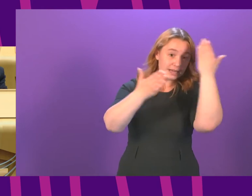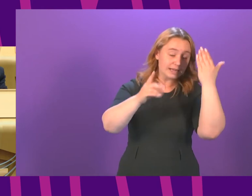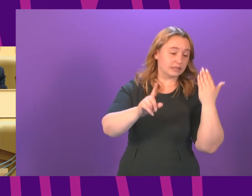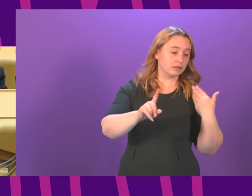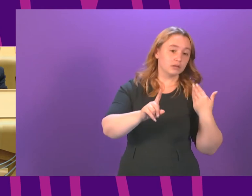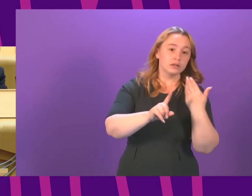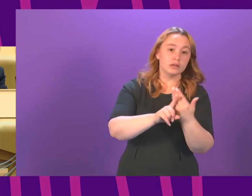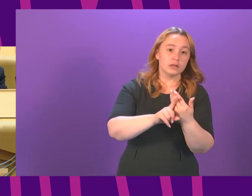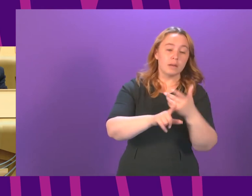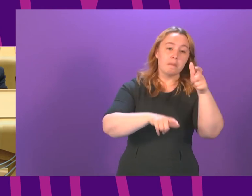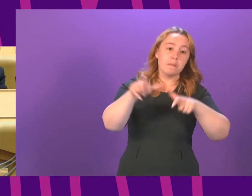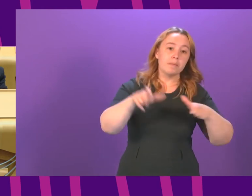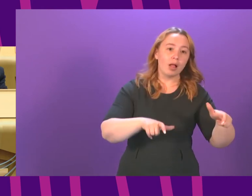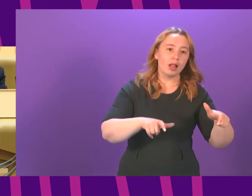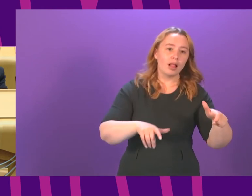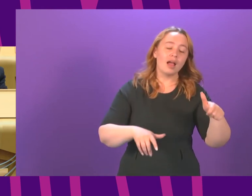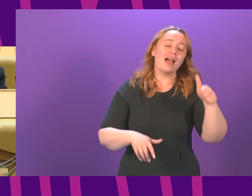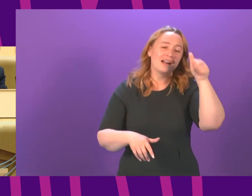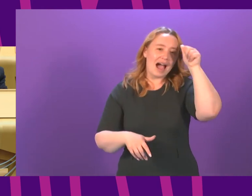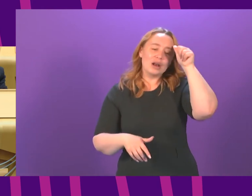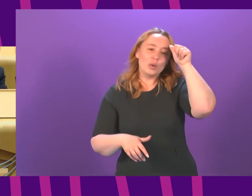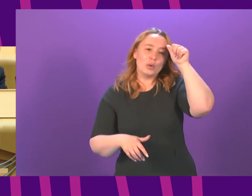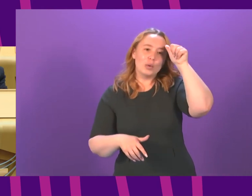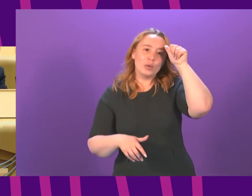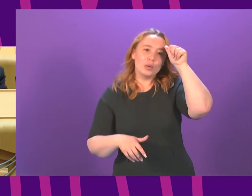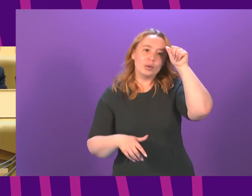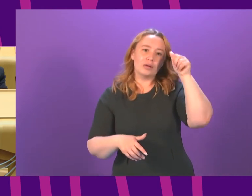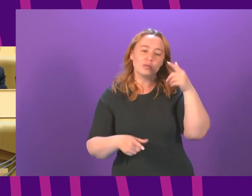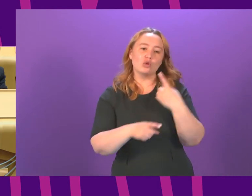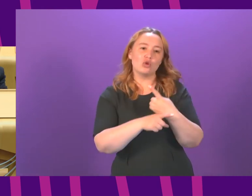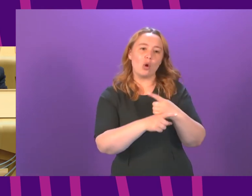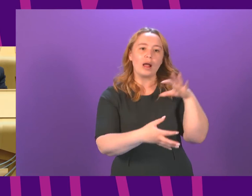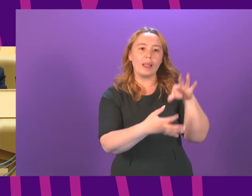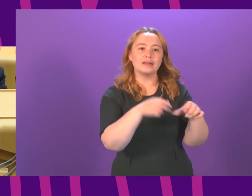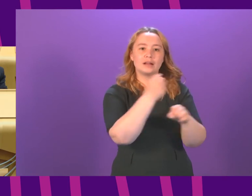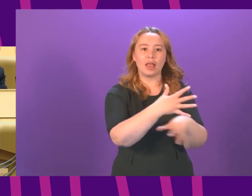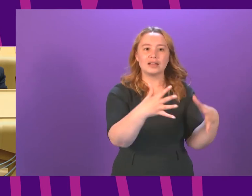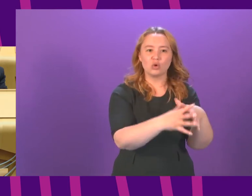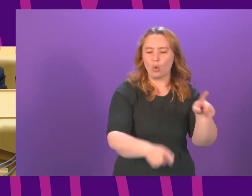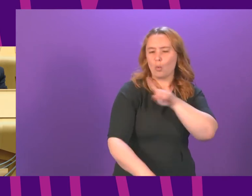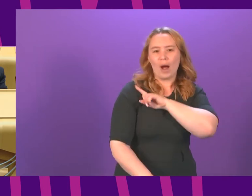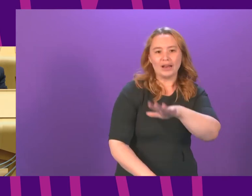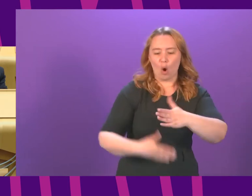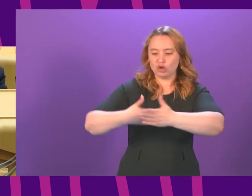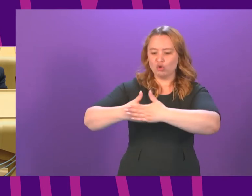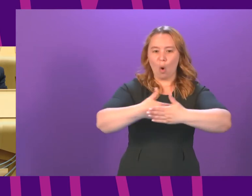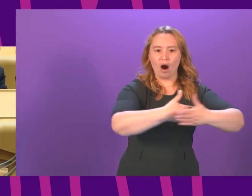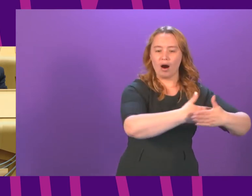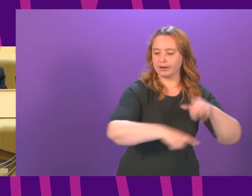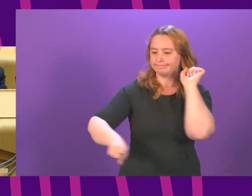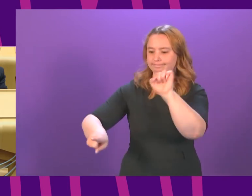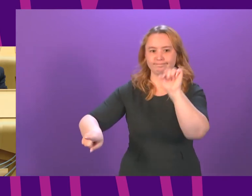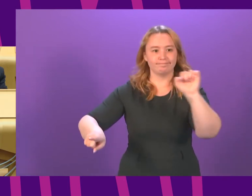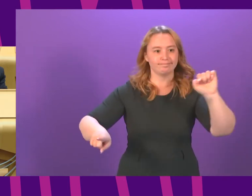not surprisingly say in relation to Glasgow why aren't we going door-to-door with testing why don't we have drop-in vaccination